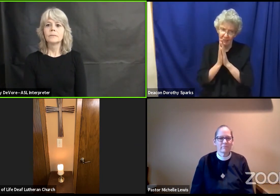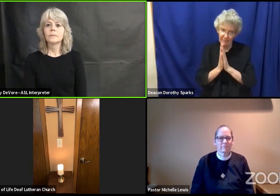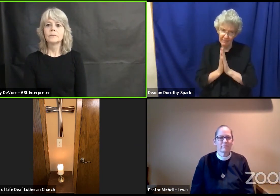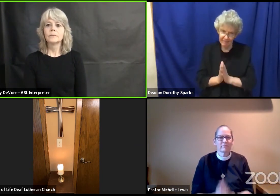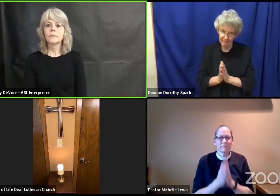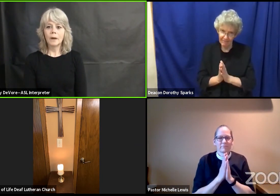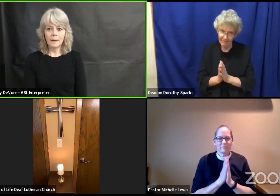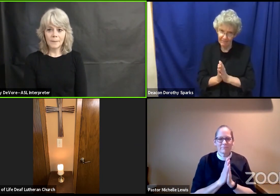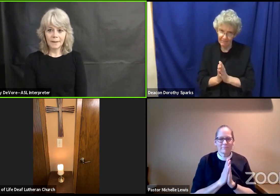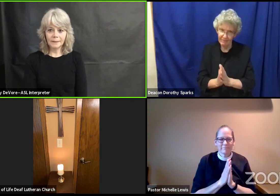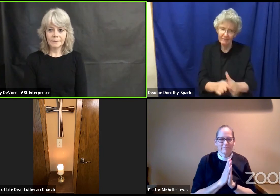amen